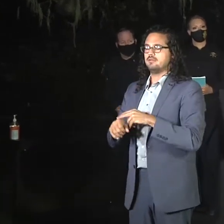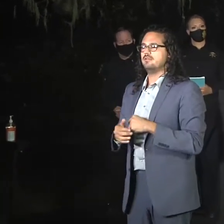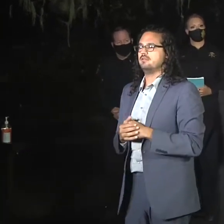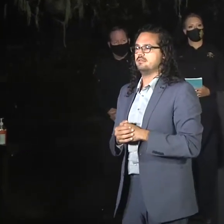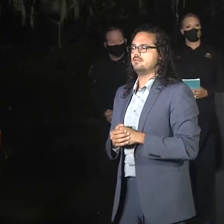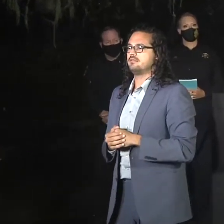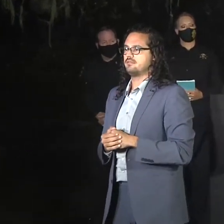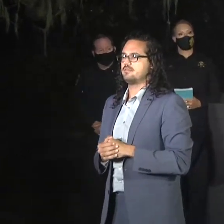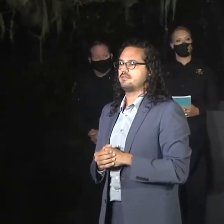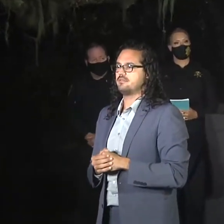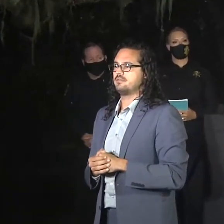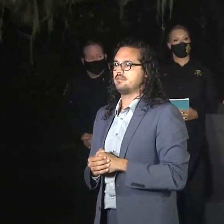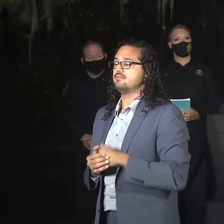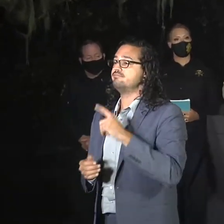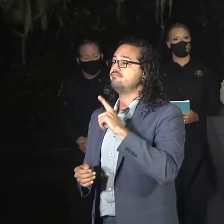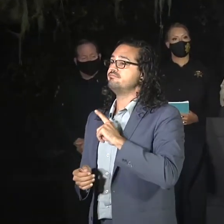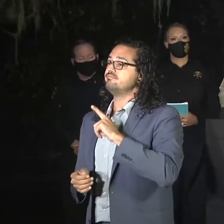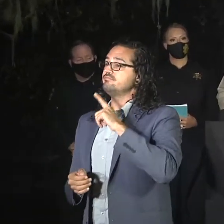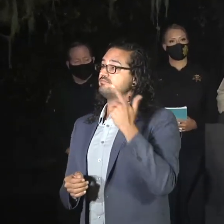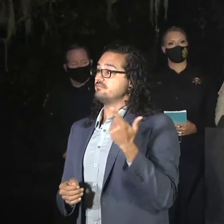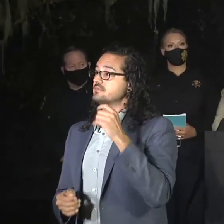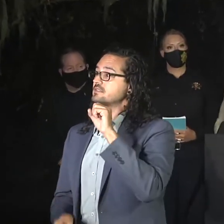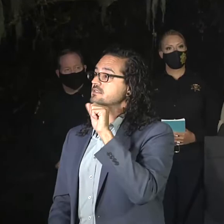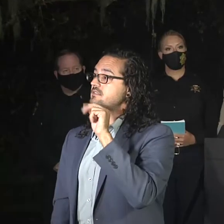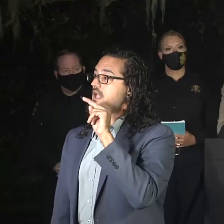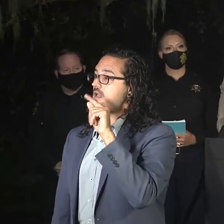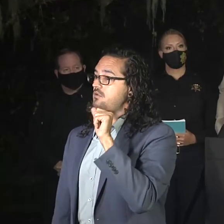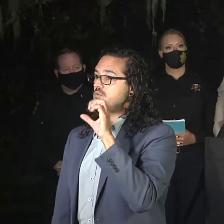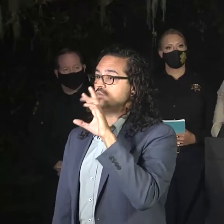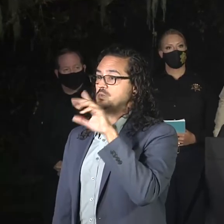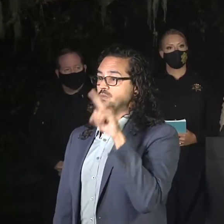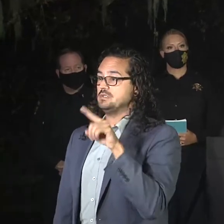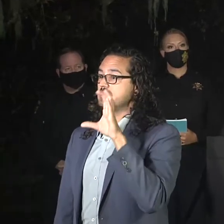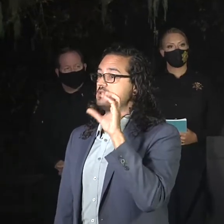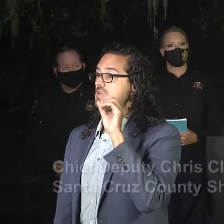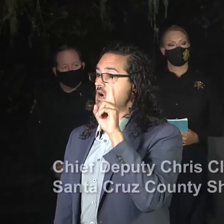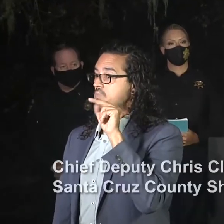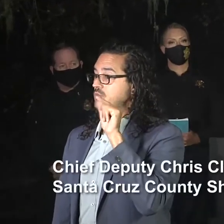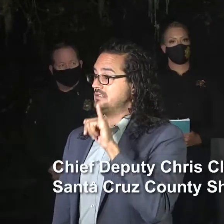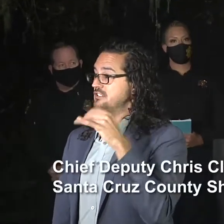Speaking next from the Santa Cruz County Sheriff's Office is Chief Deputy Chris Clark.